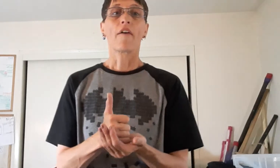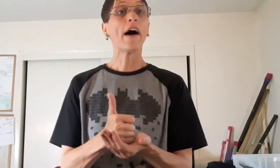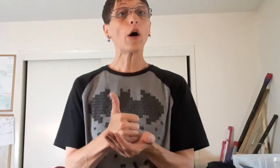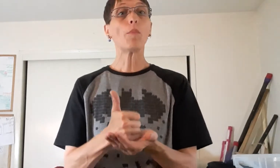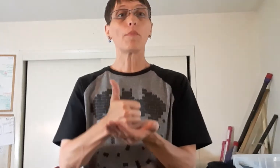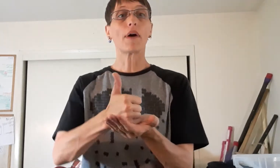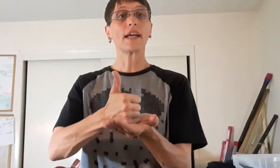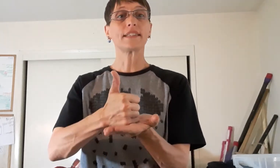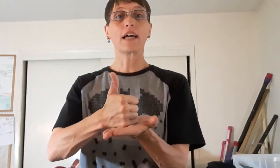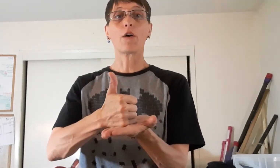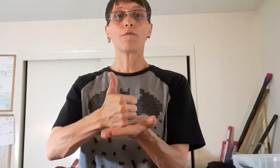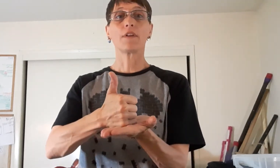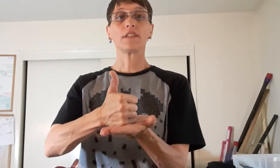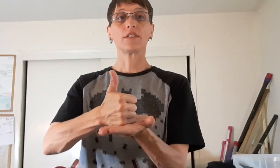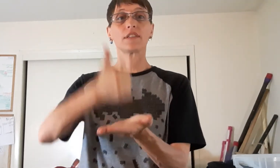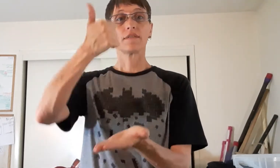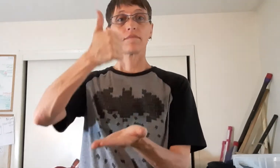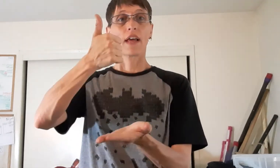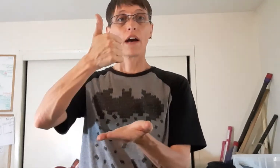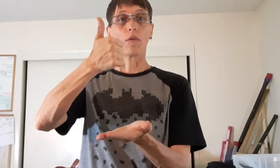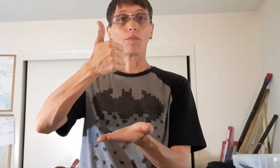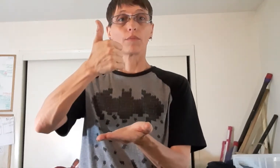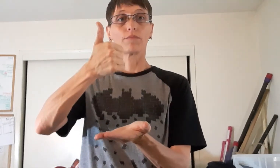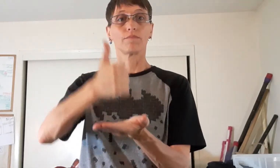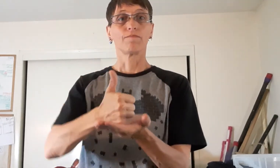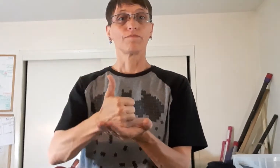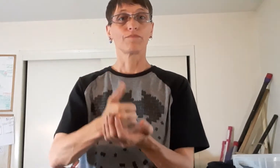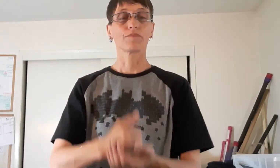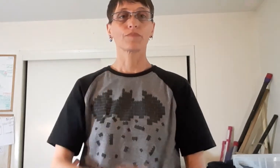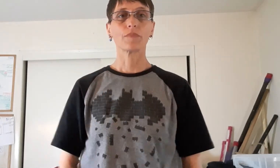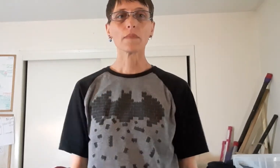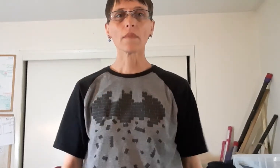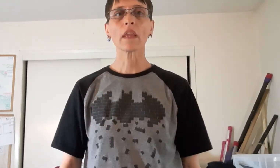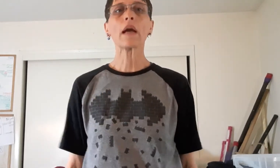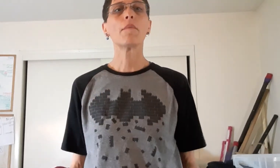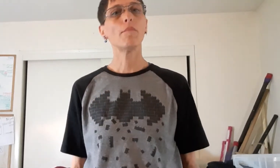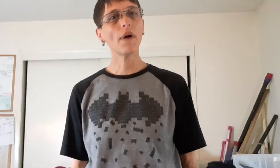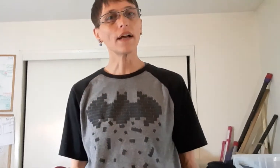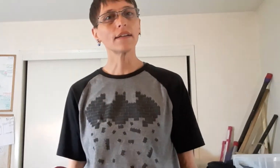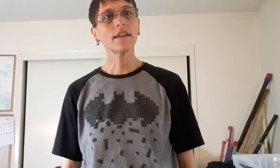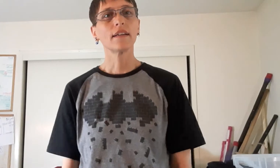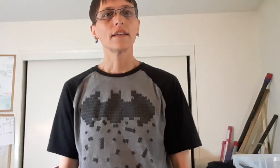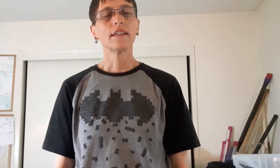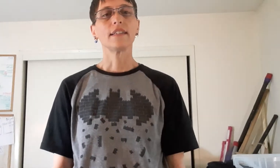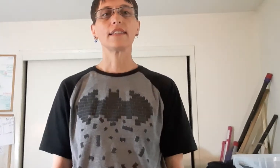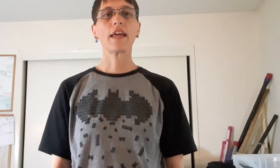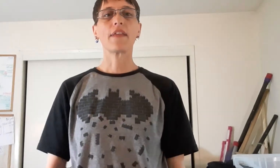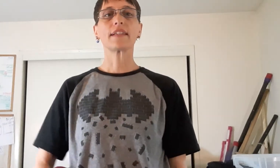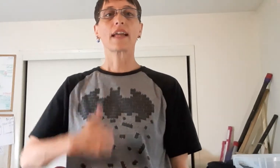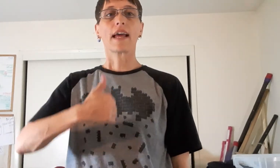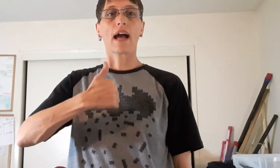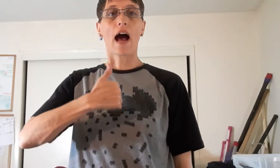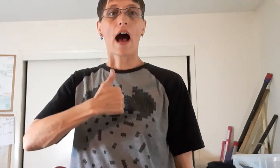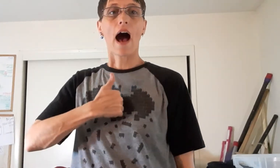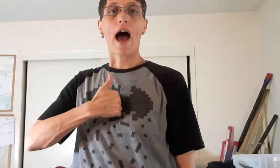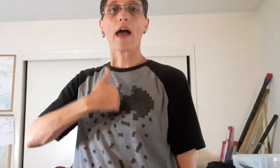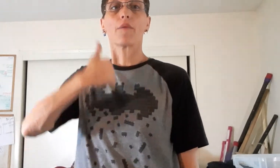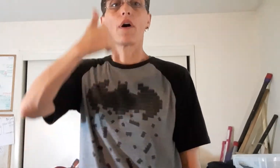help by itself is just help. But to say things like I will